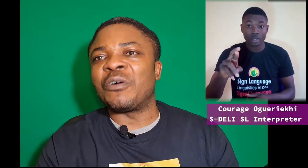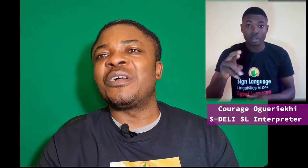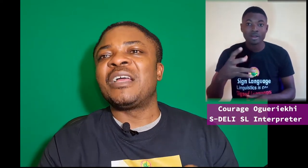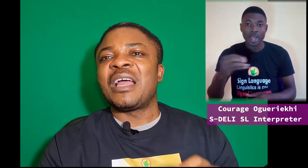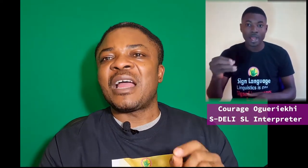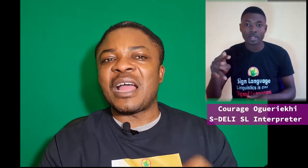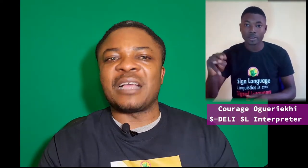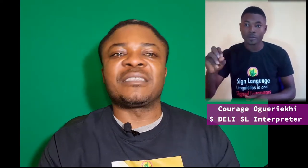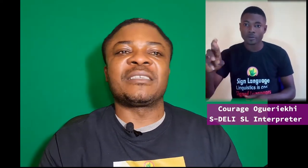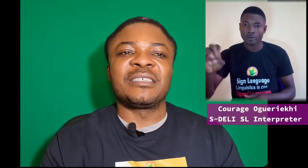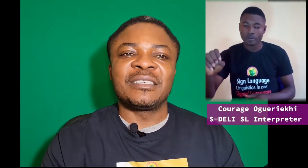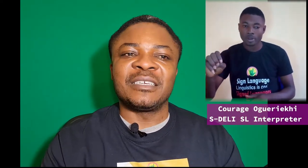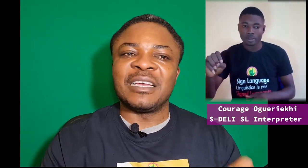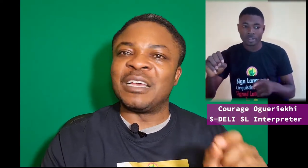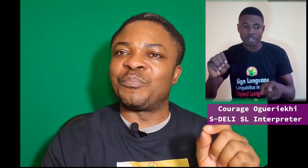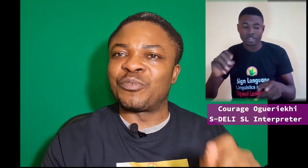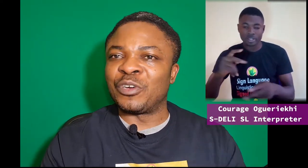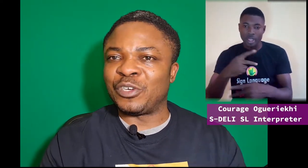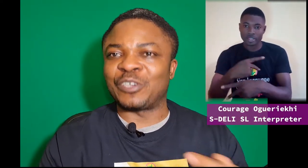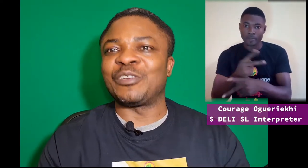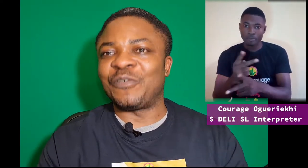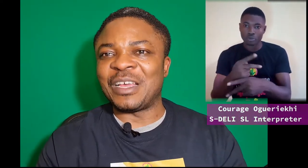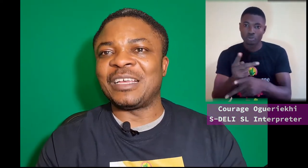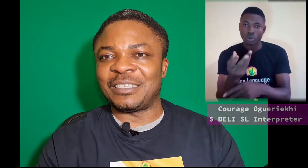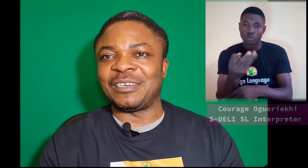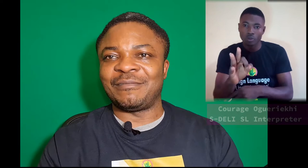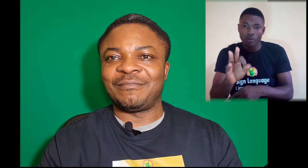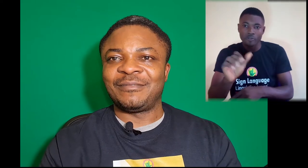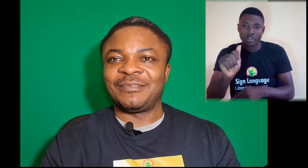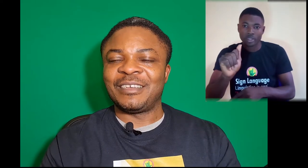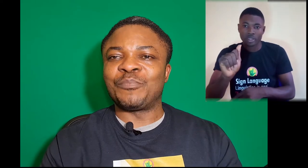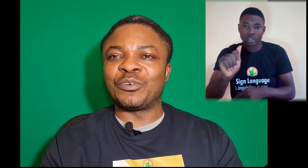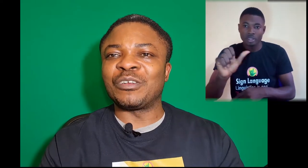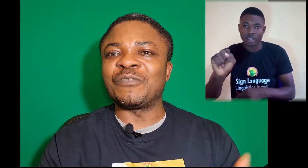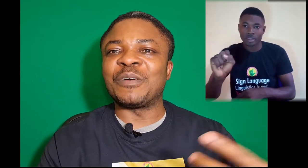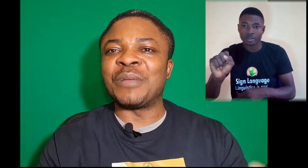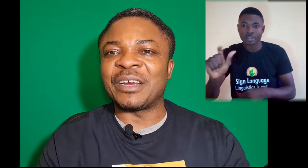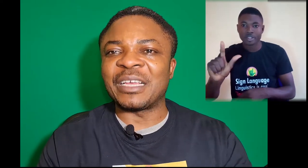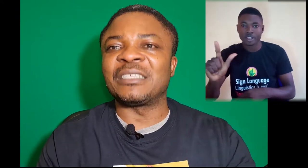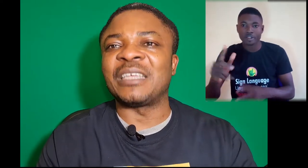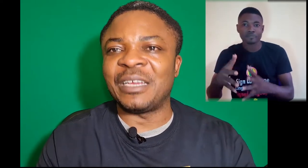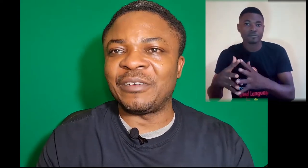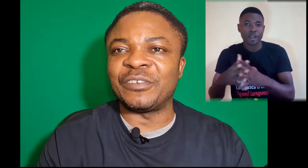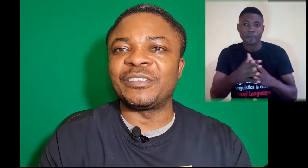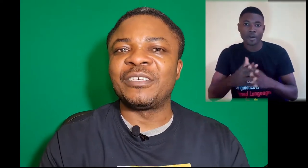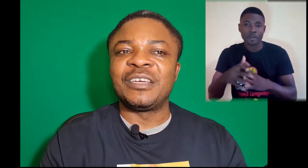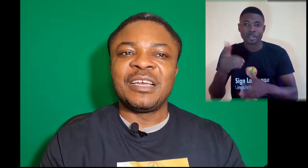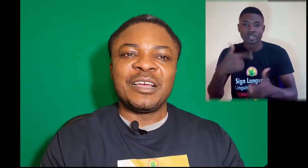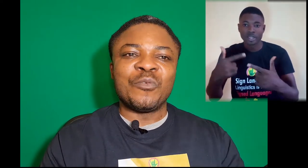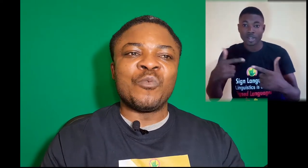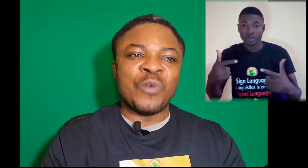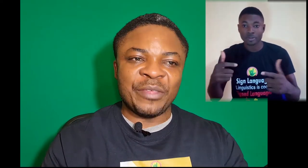as a product of ASL as product of American Sign Language with